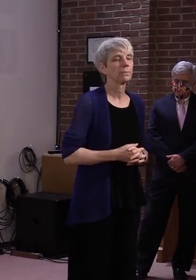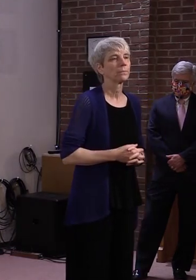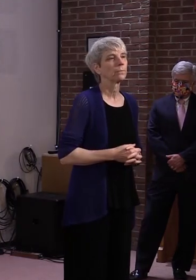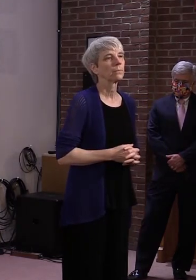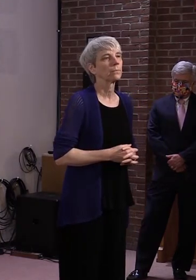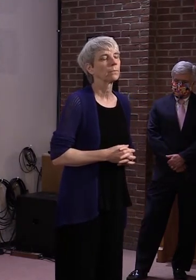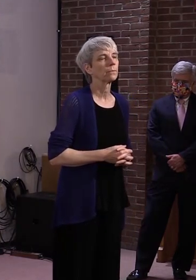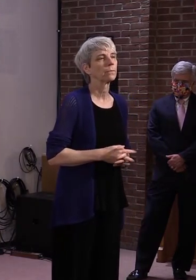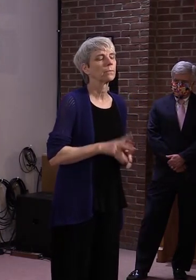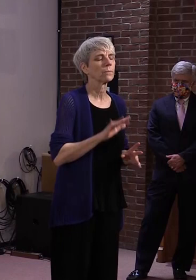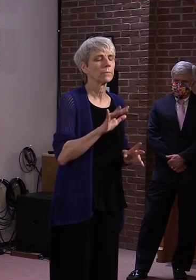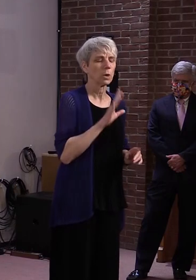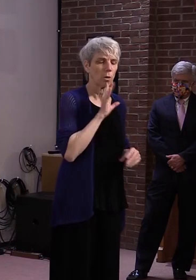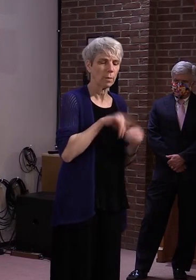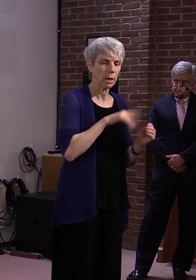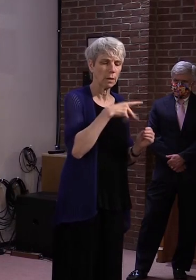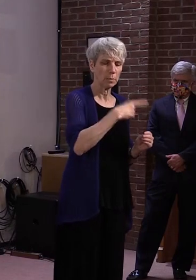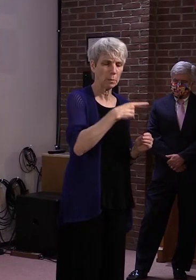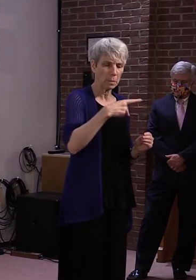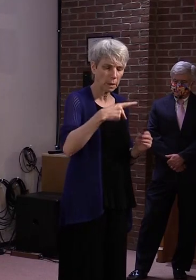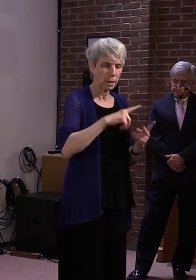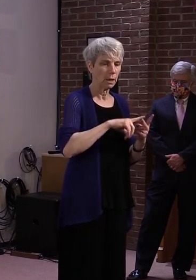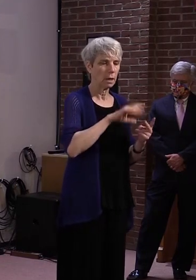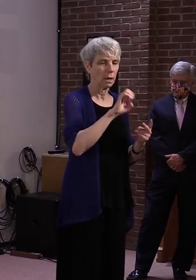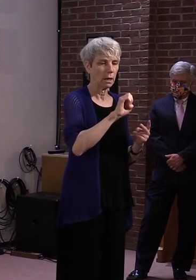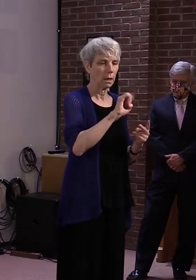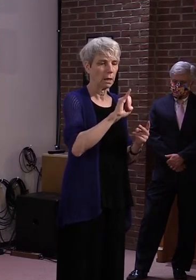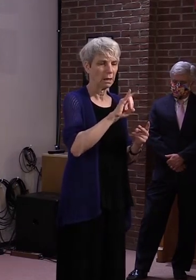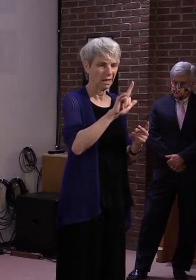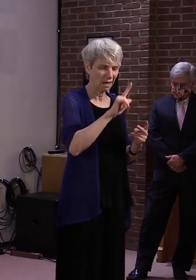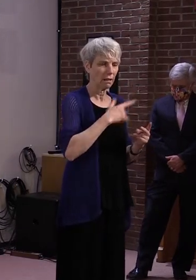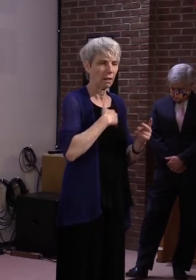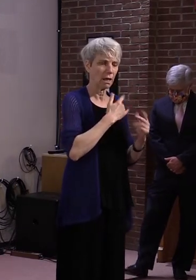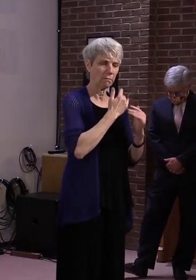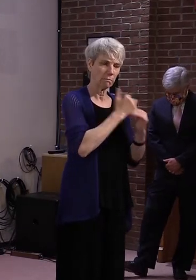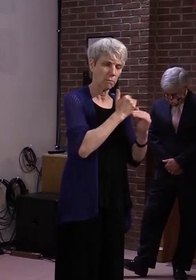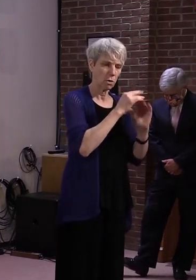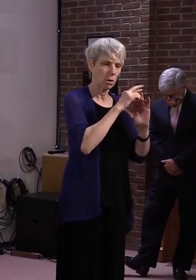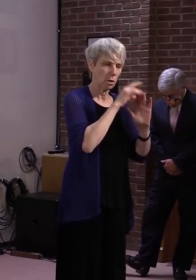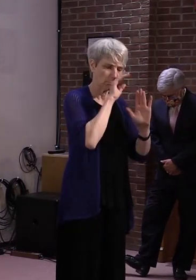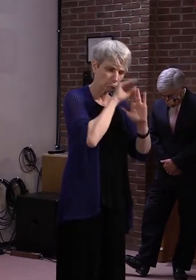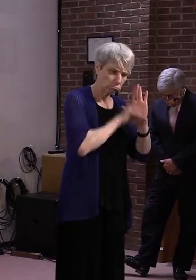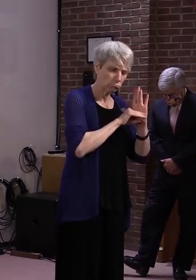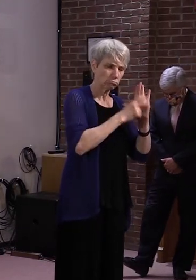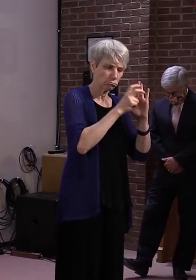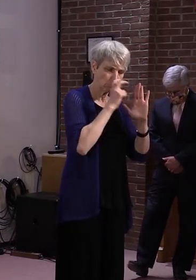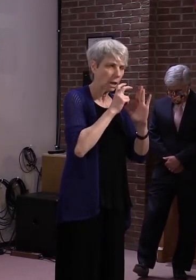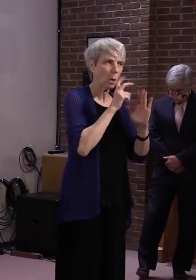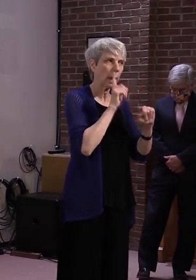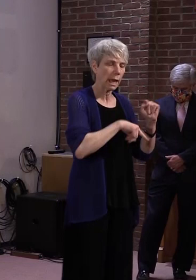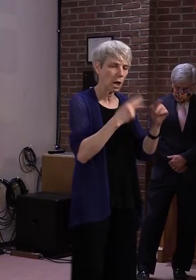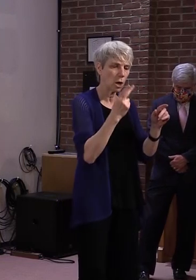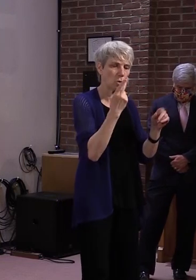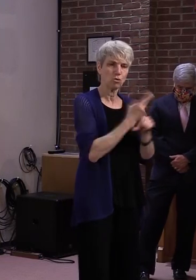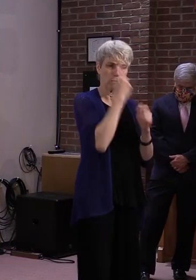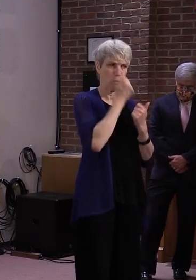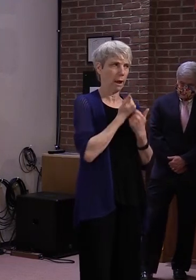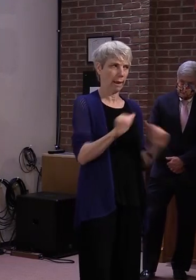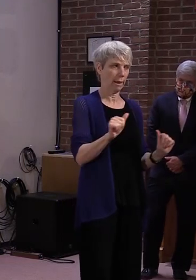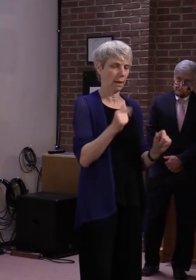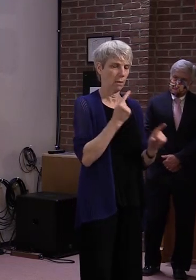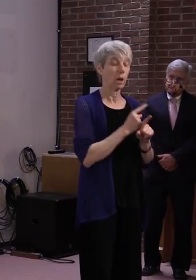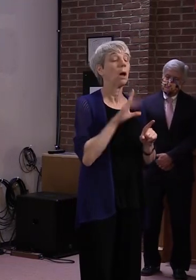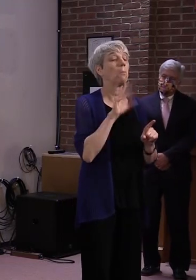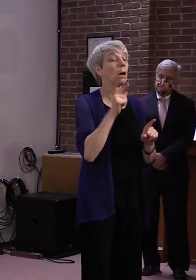The PPP and the other programs also have some limitations, you know, on what you can pay for these unlimited grants that